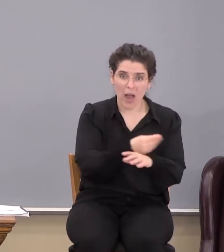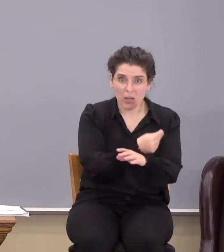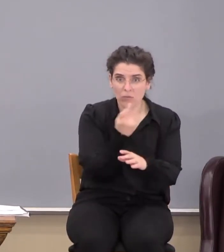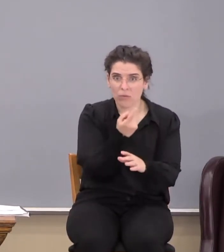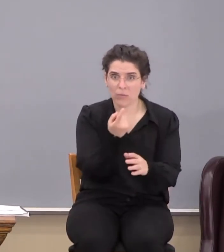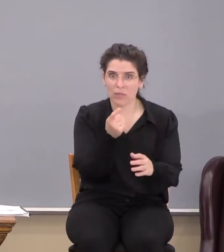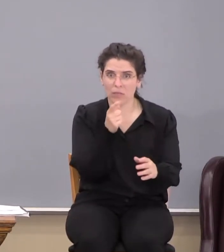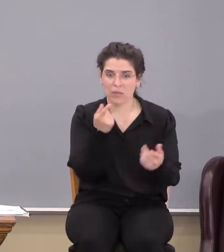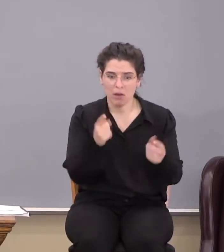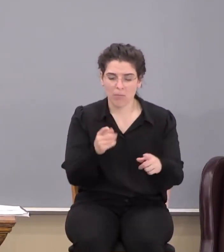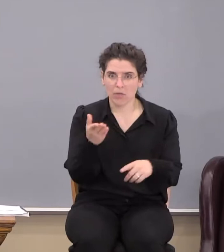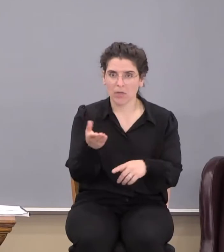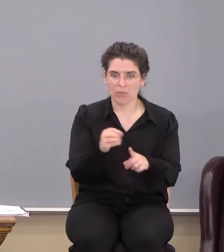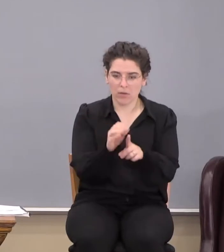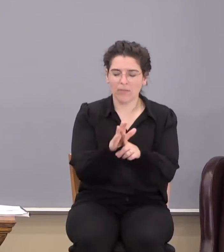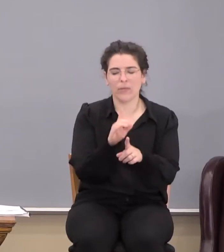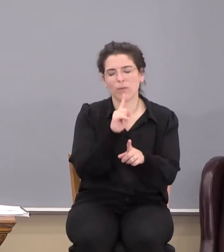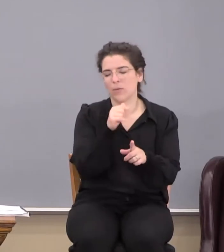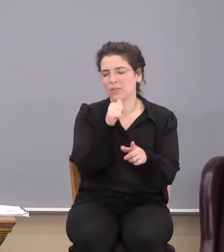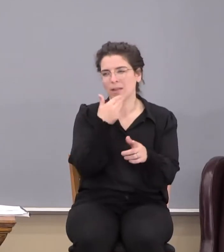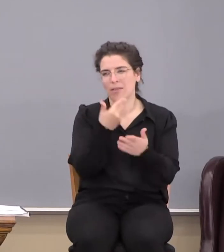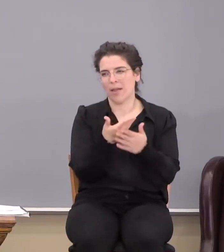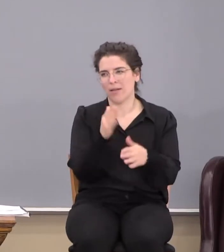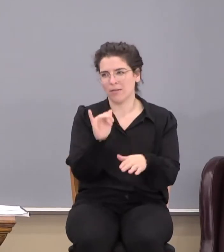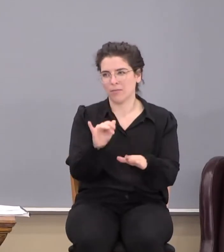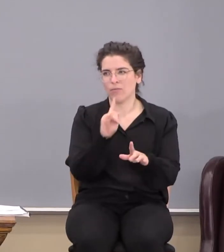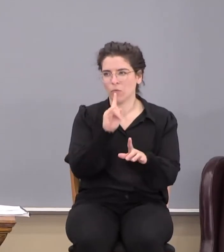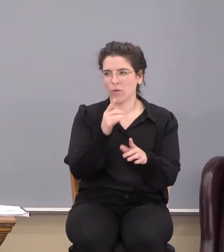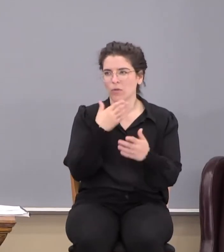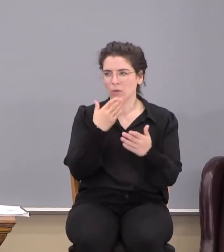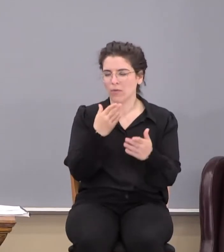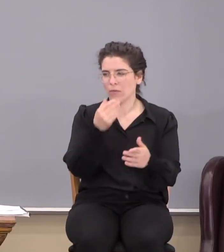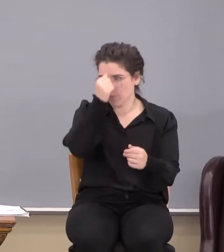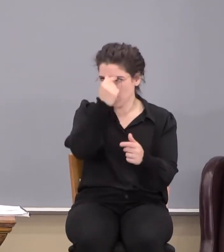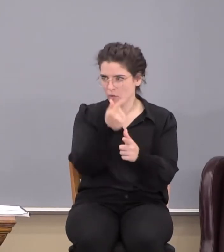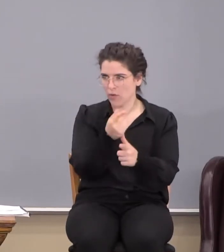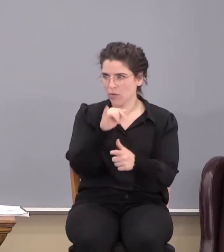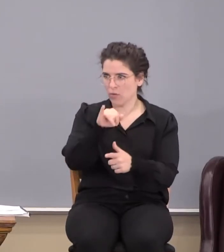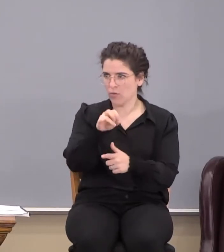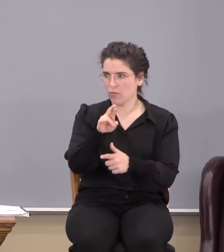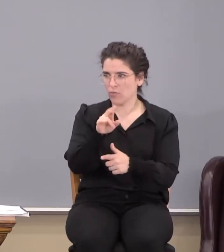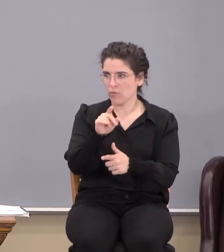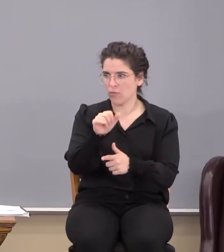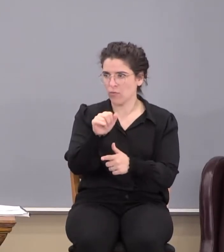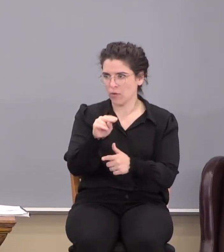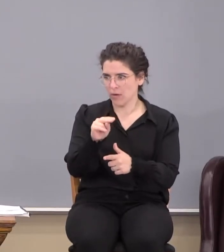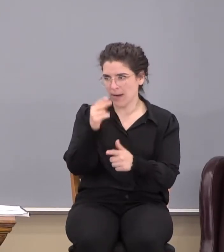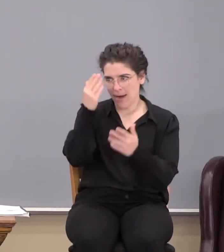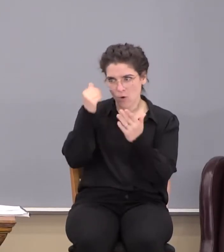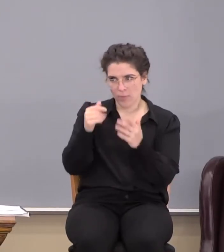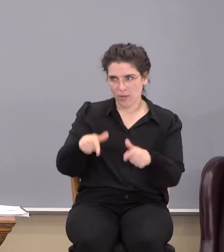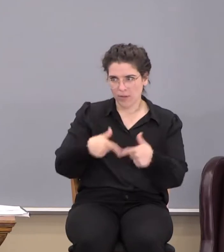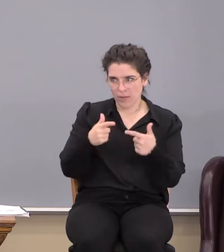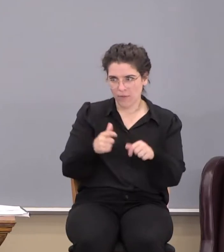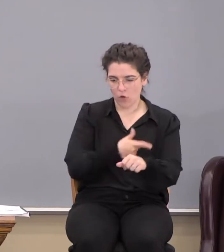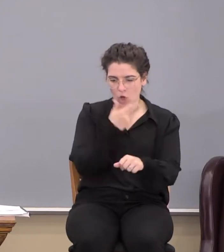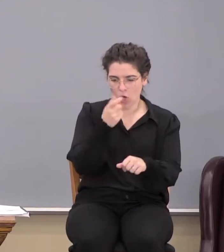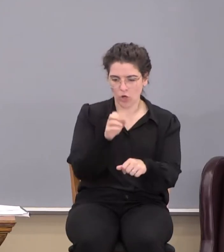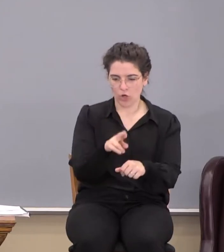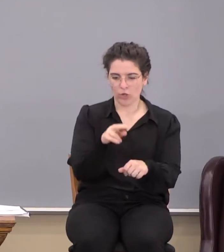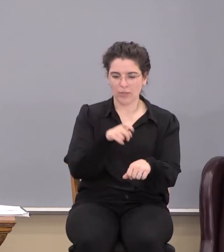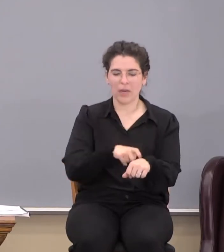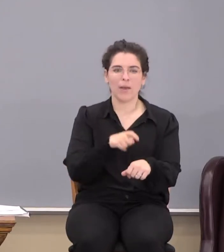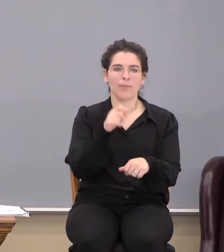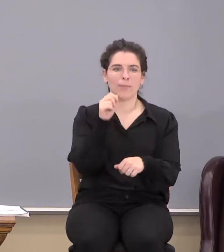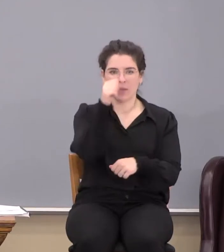So, and thank God it wasn't that. We're grateful, Brother Jordan. I want you around for quite a bit longer, okay? So, but the guys, were back there